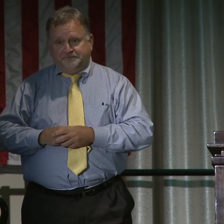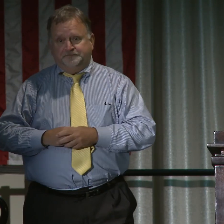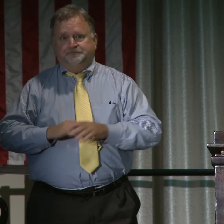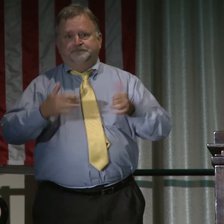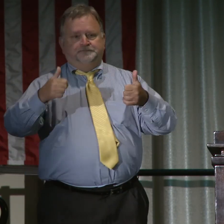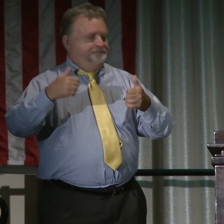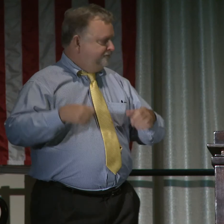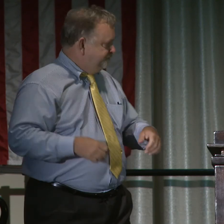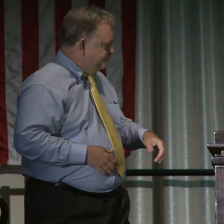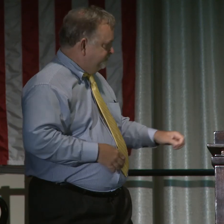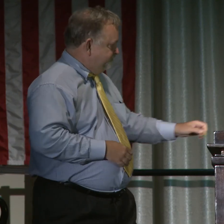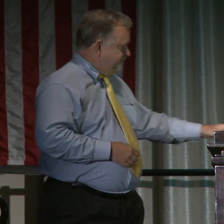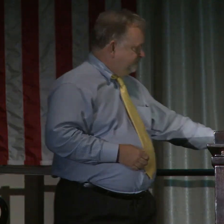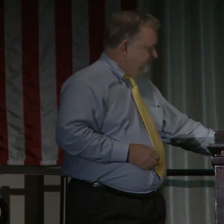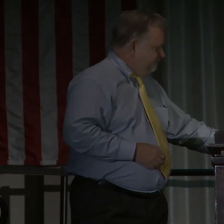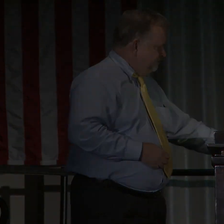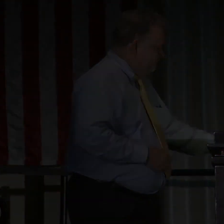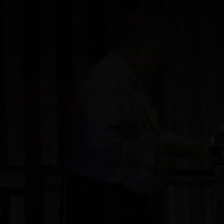thank you guys. Thank you. Thank